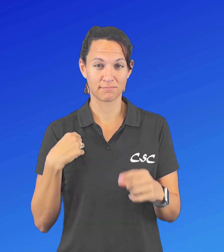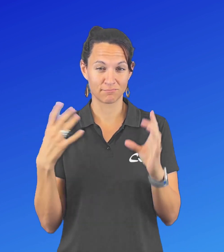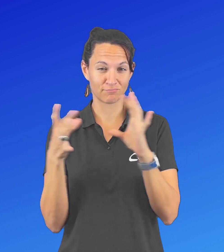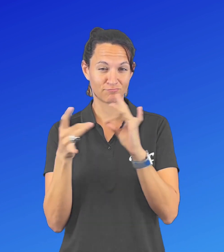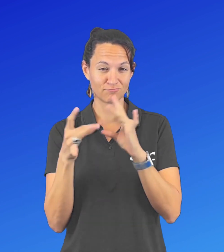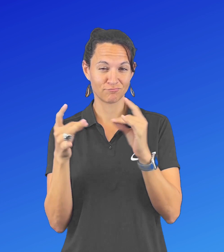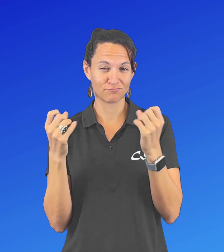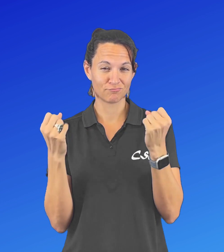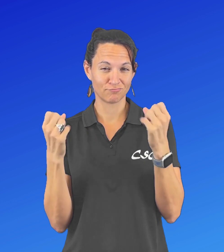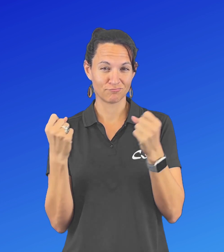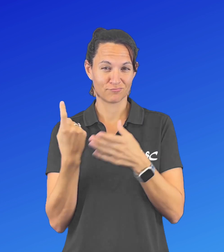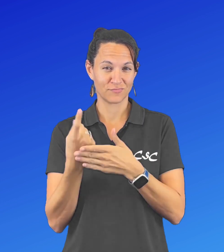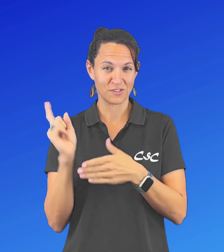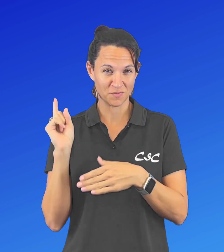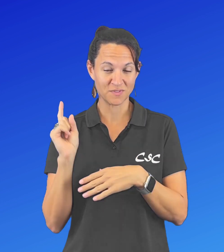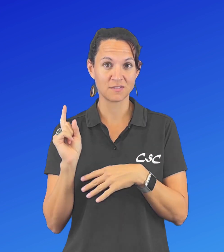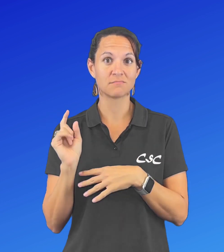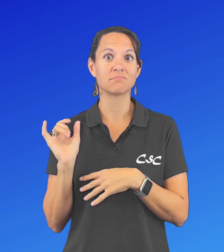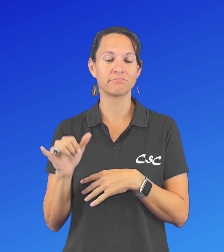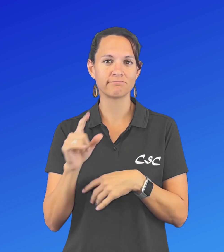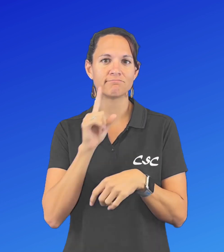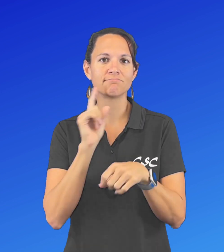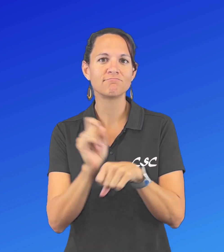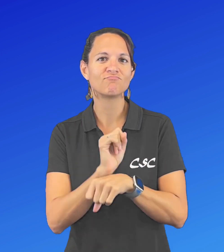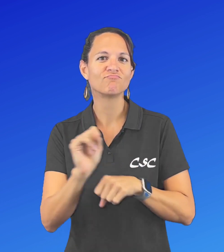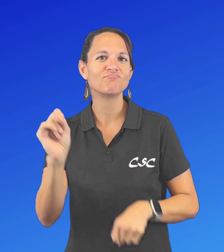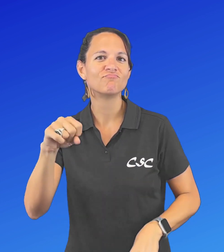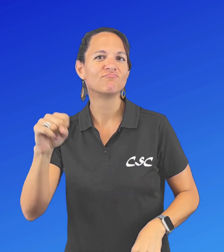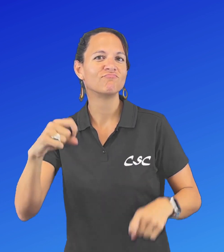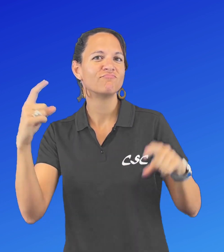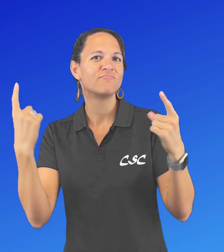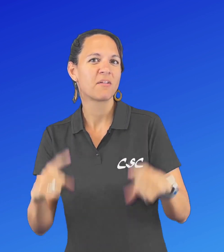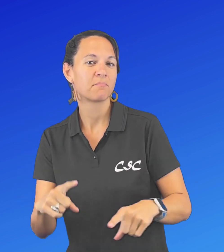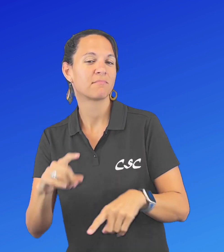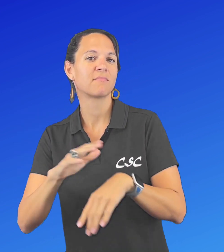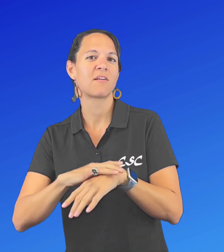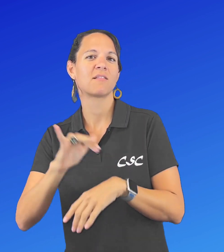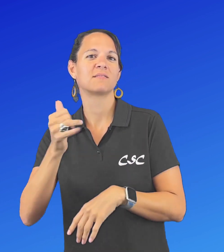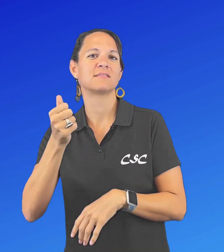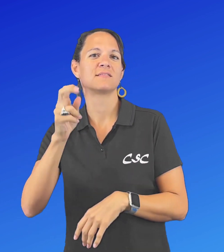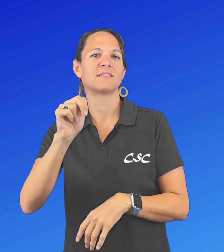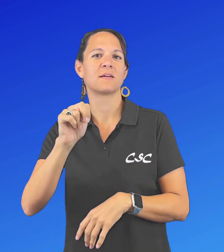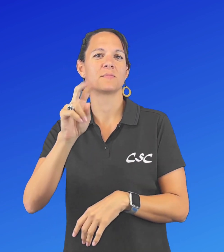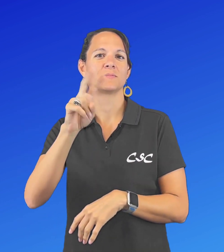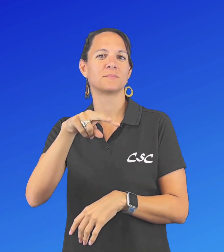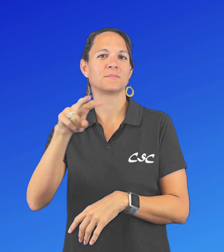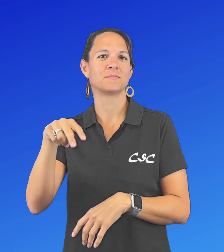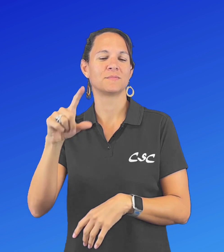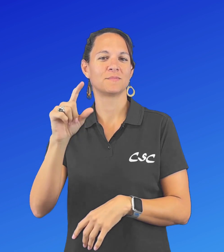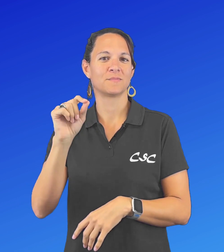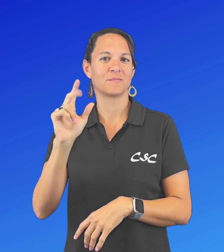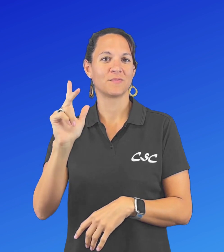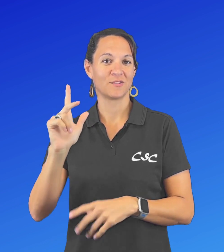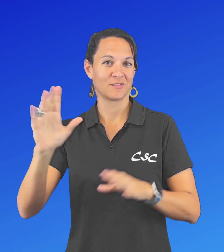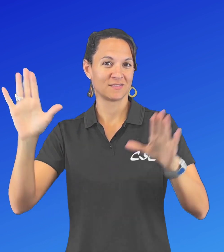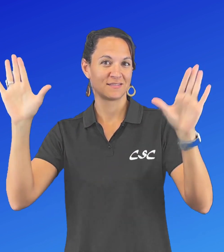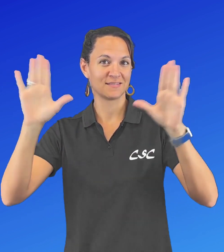place. As part of my news commentary last week, it actually happened on Sunday,